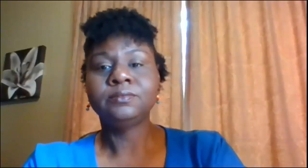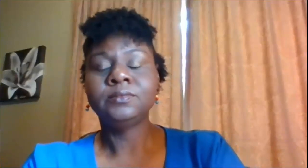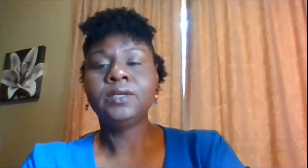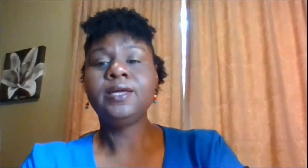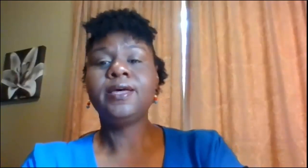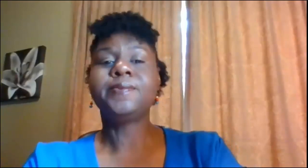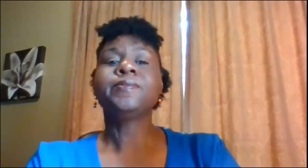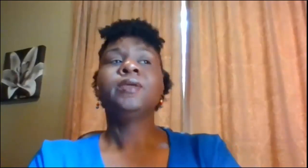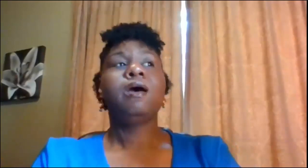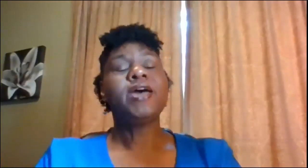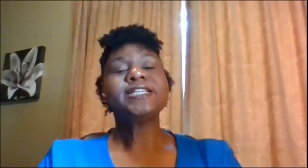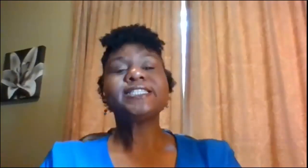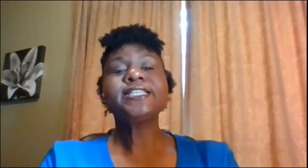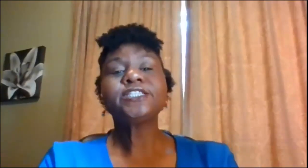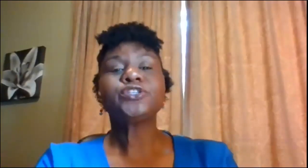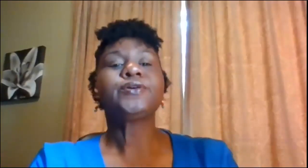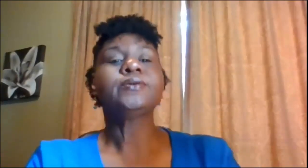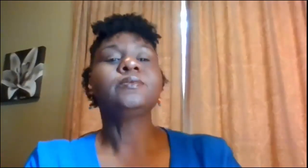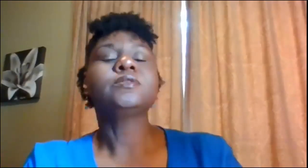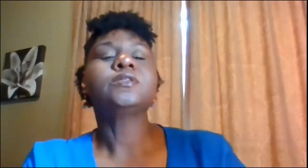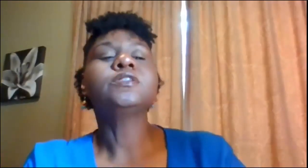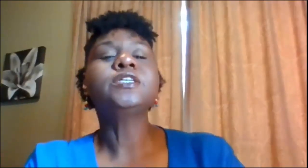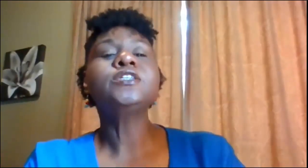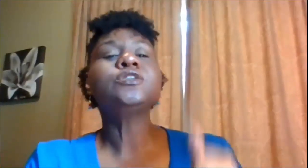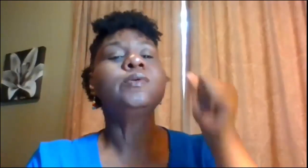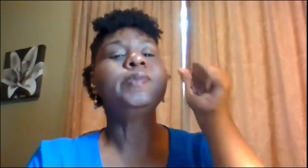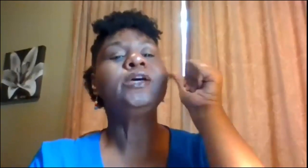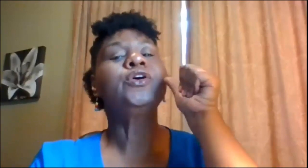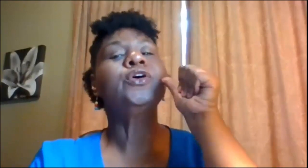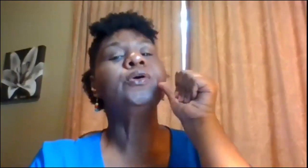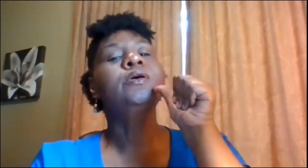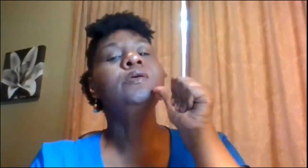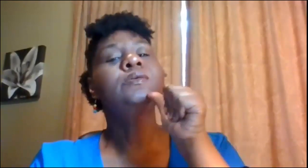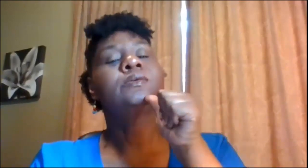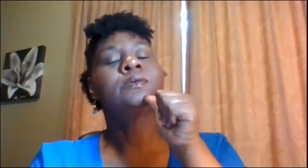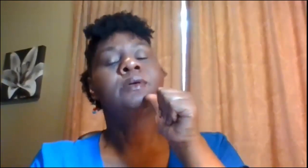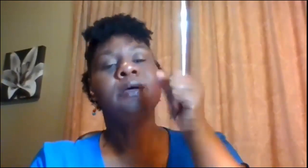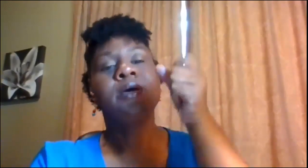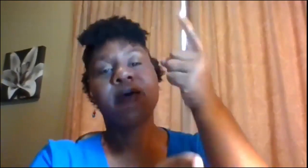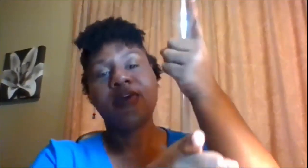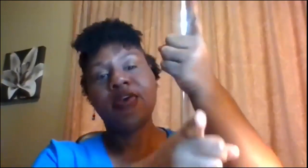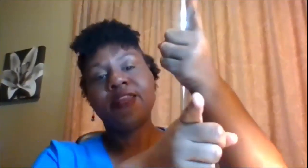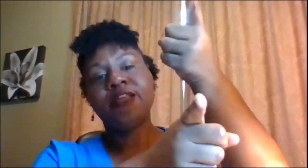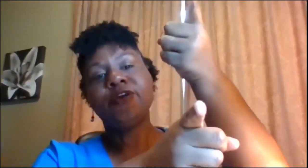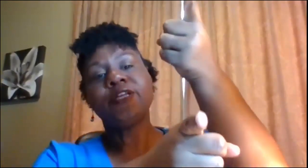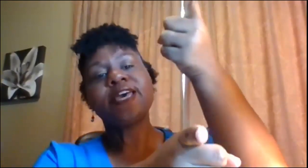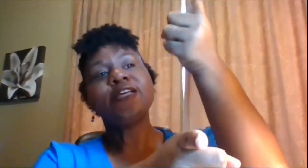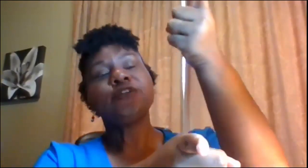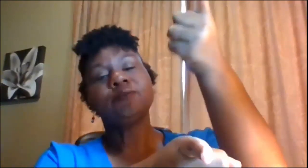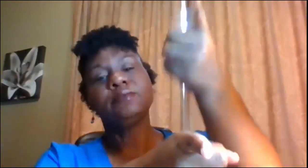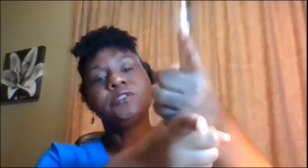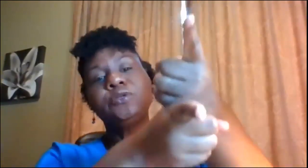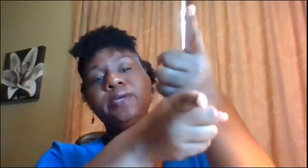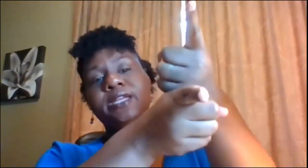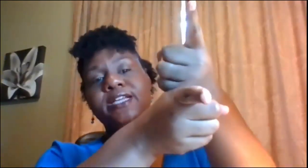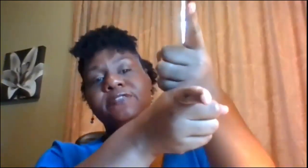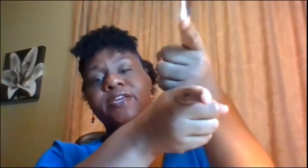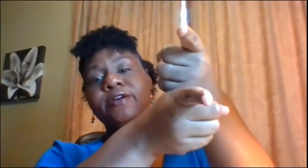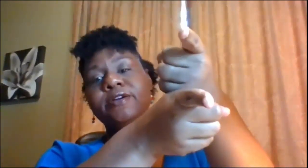good all right sister so sister will be girl girl and then you're gonna take two index fingers